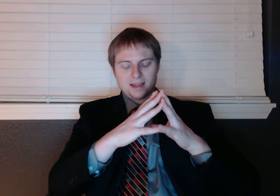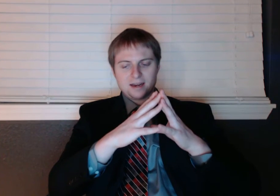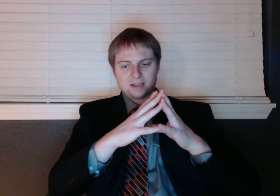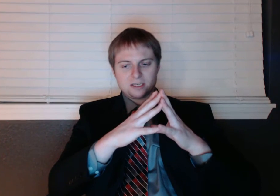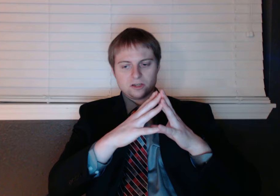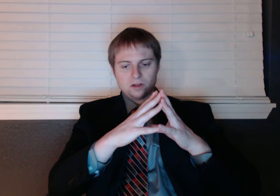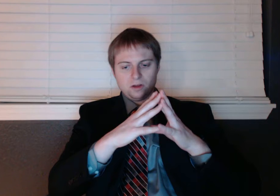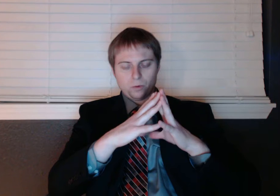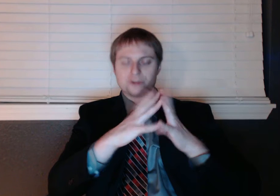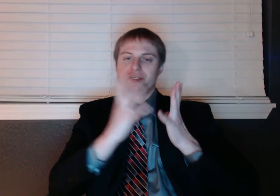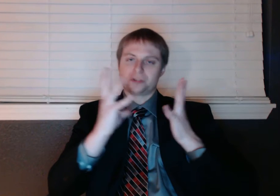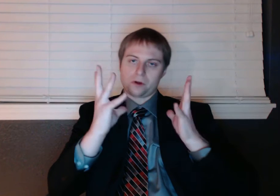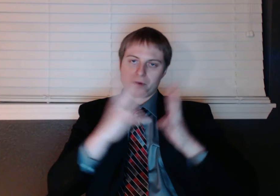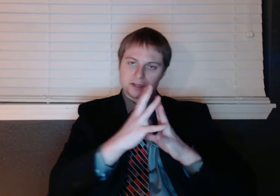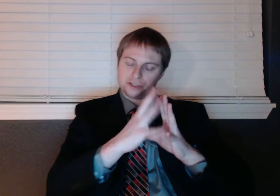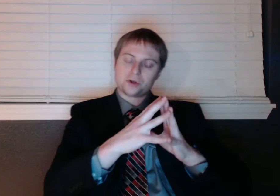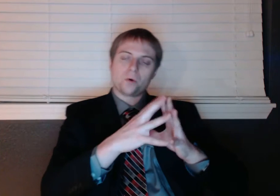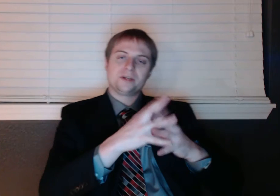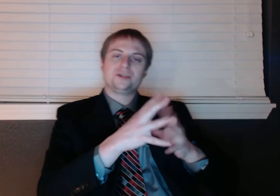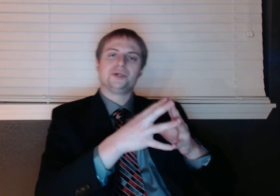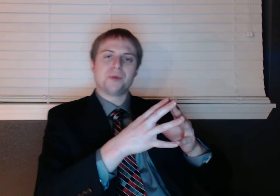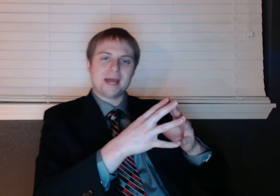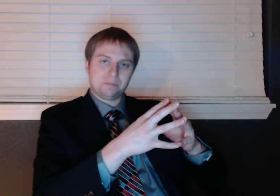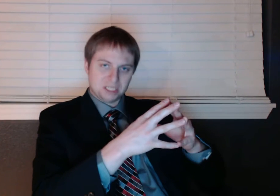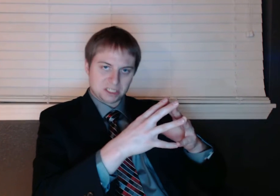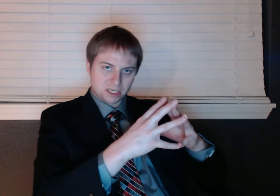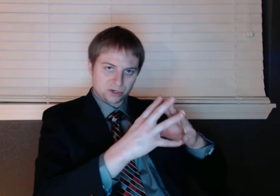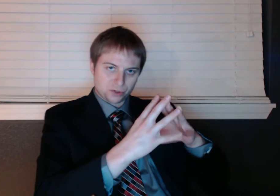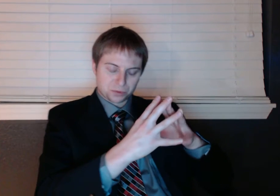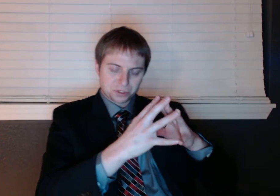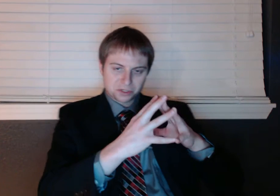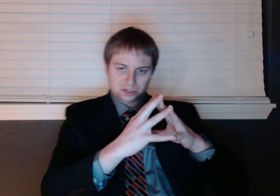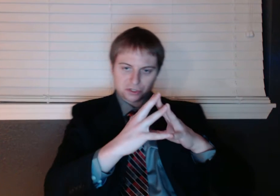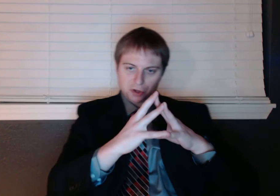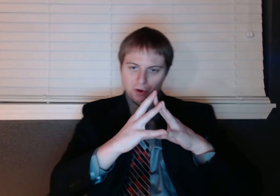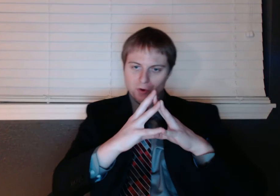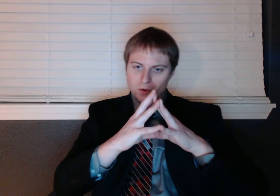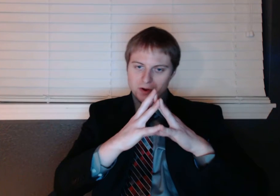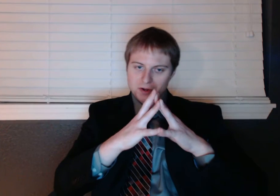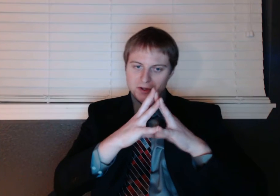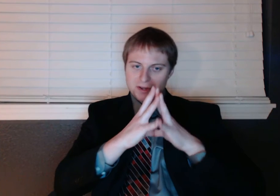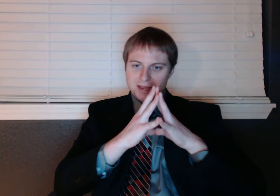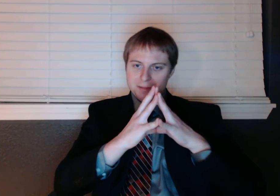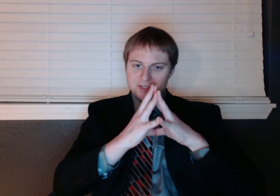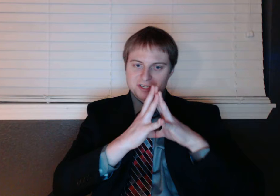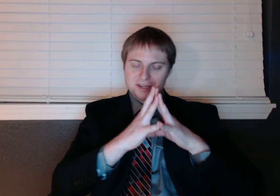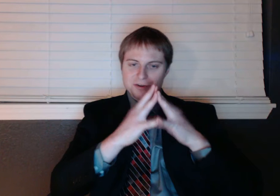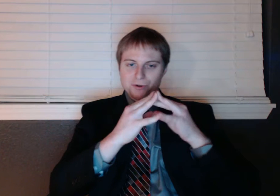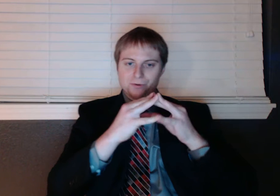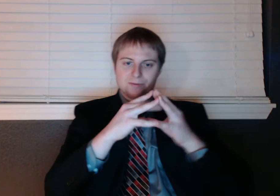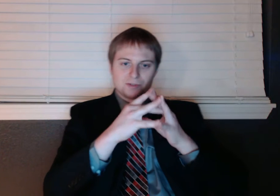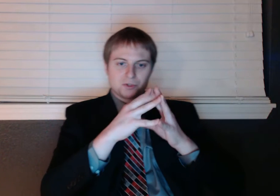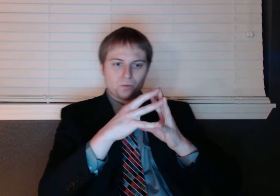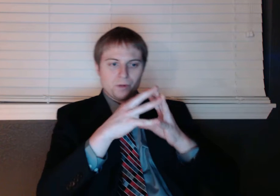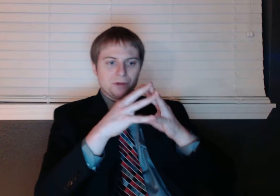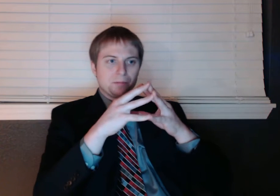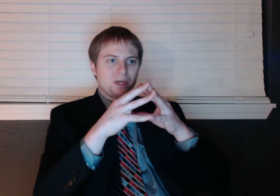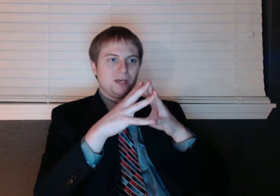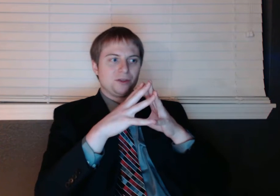And where she's going, she's going to NBC News. So, NBC News will be